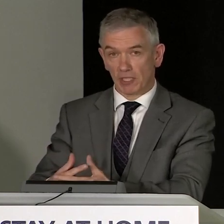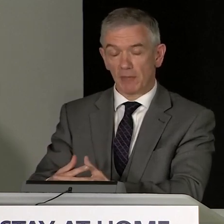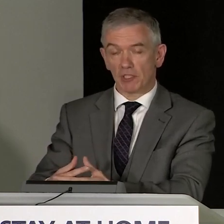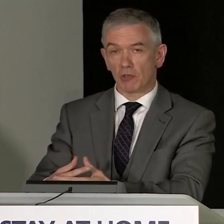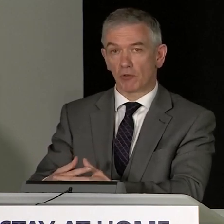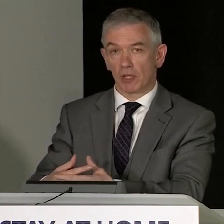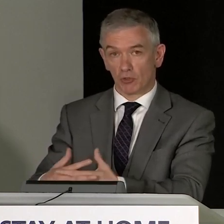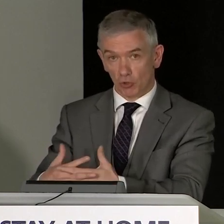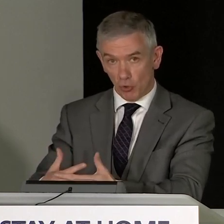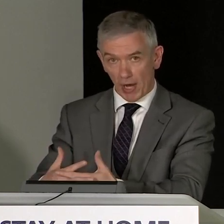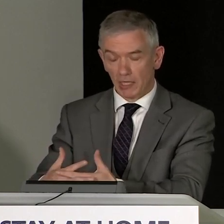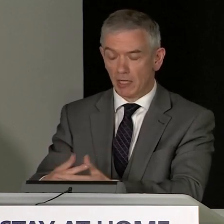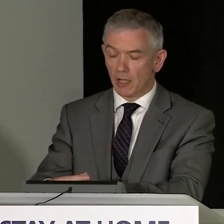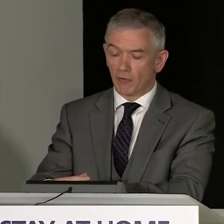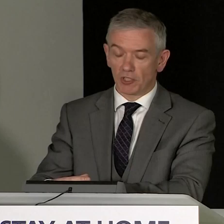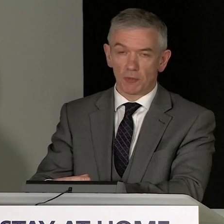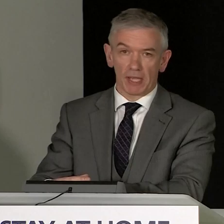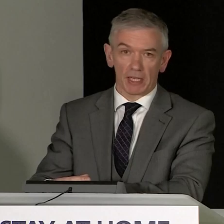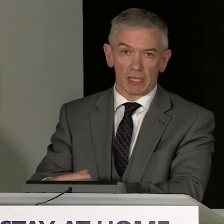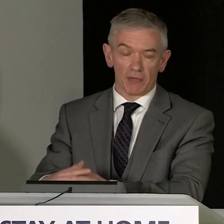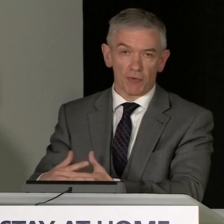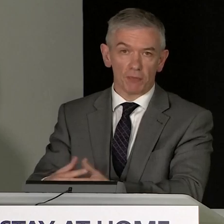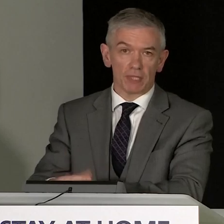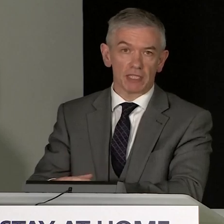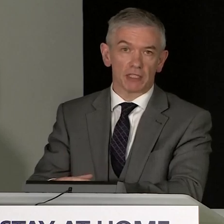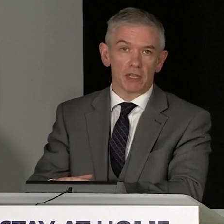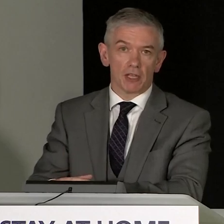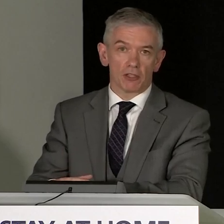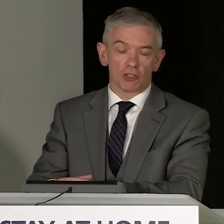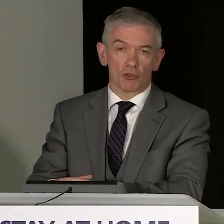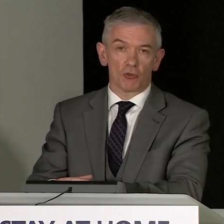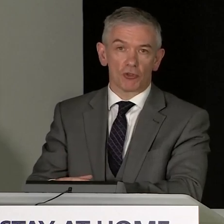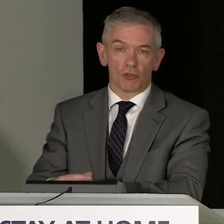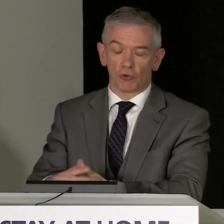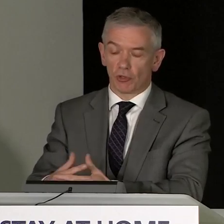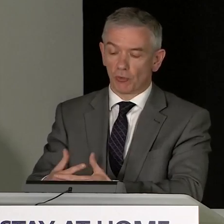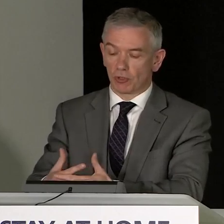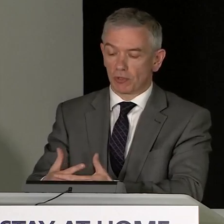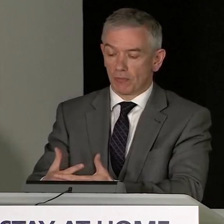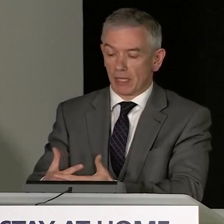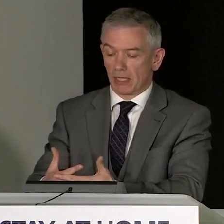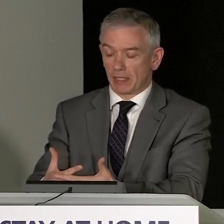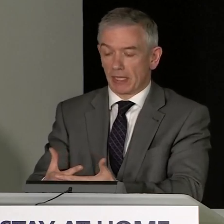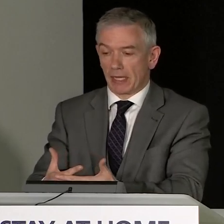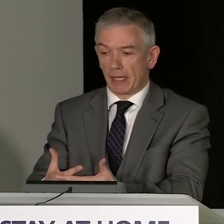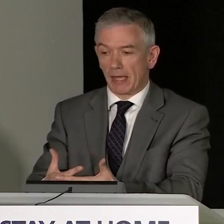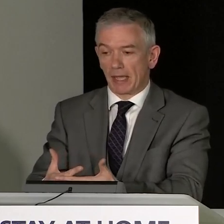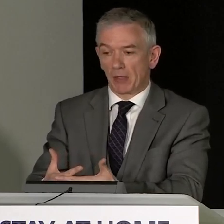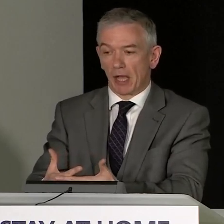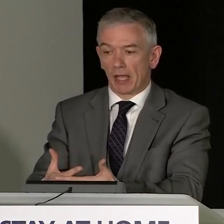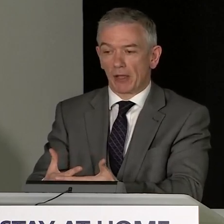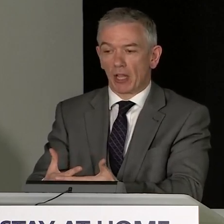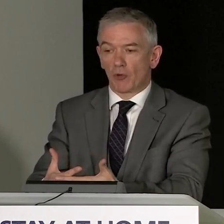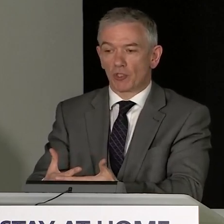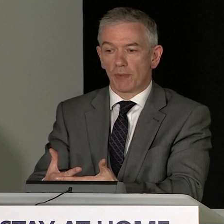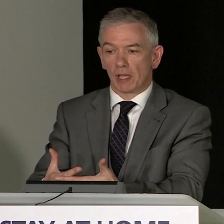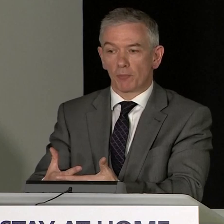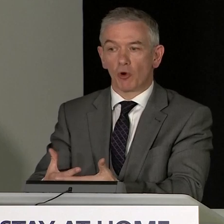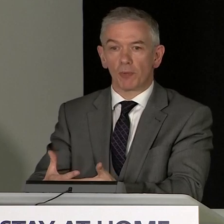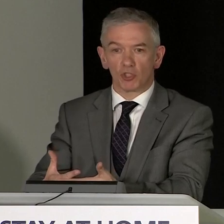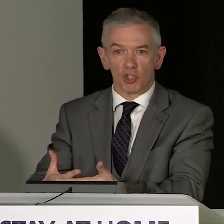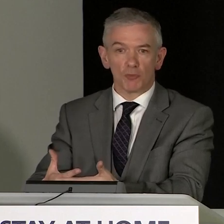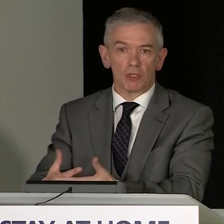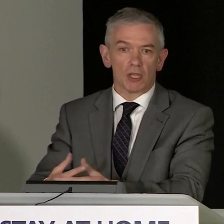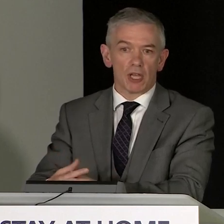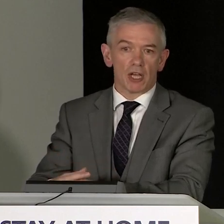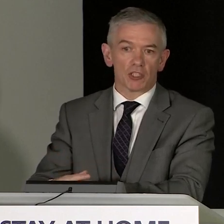at this moment in time, it's still too early for us to be getting any firm data that's through that would make a, allow us to make